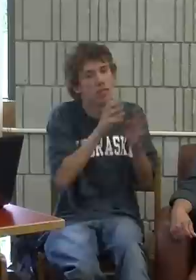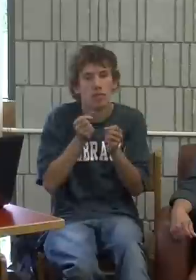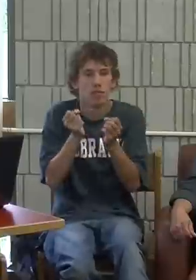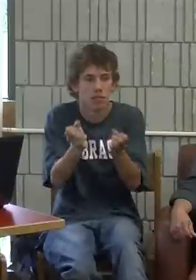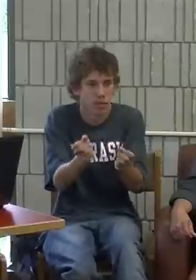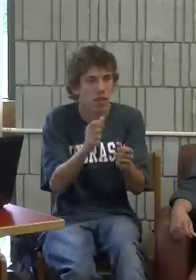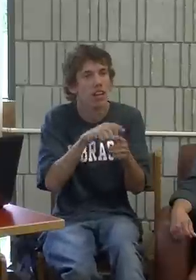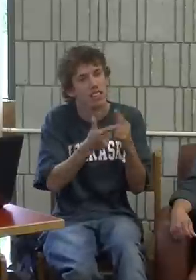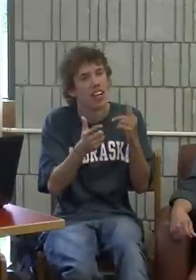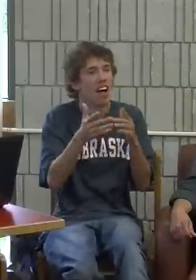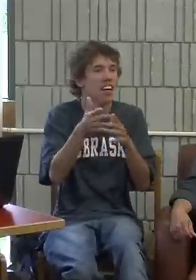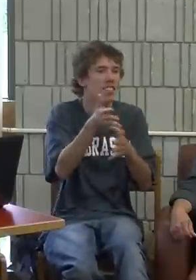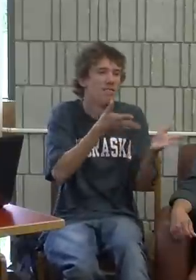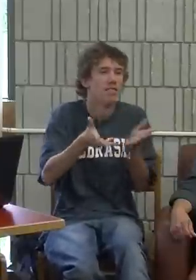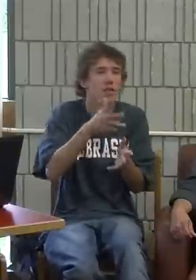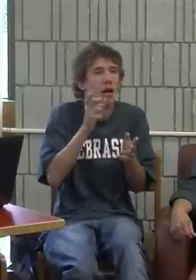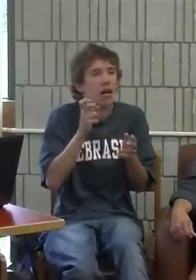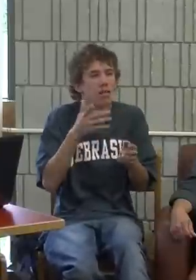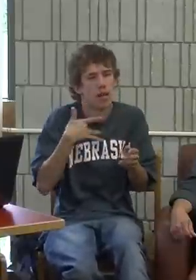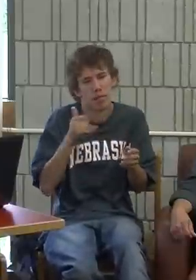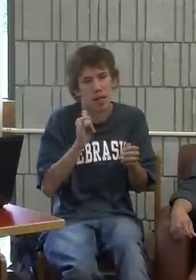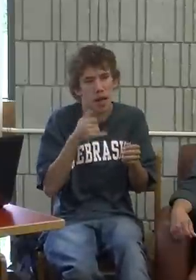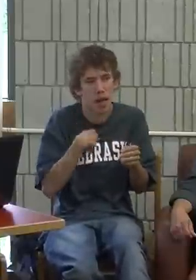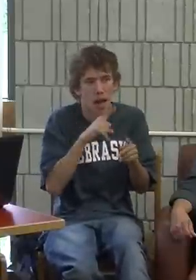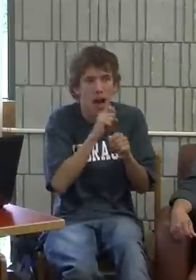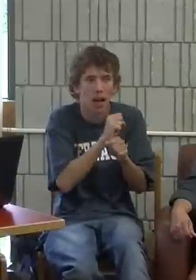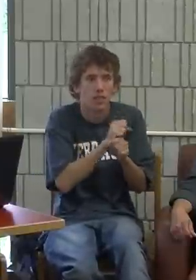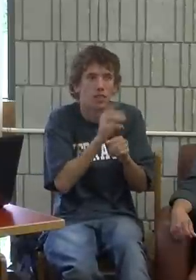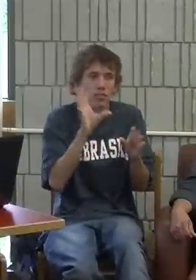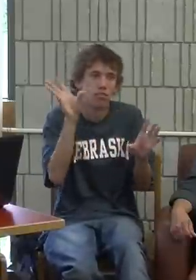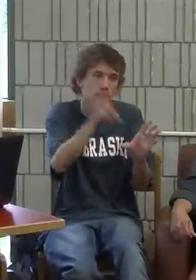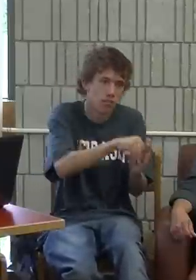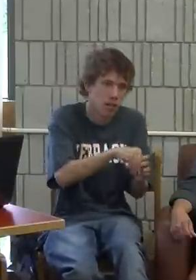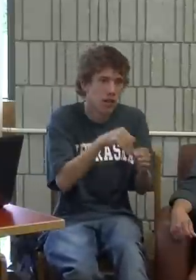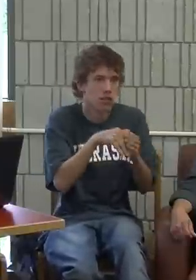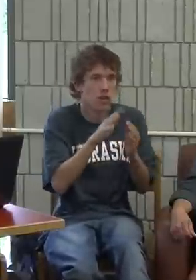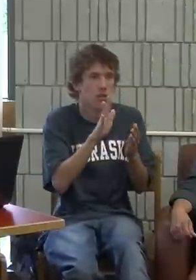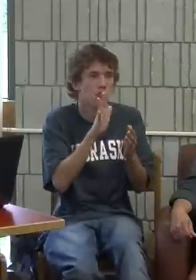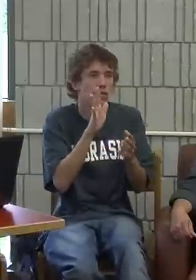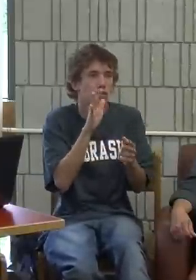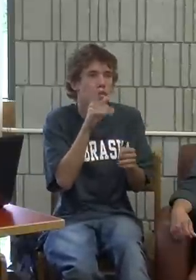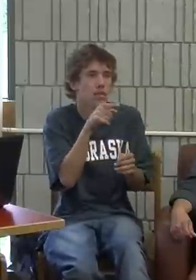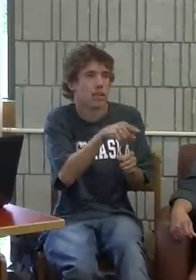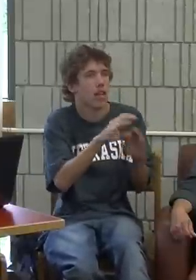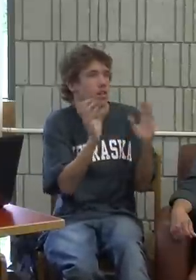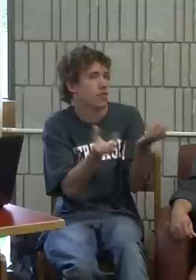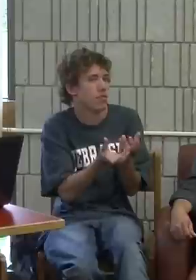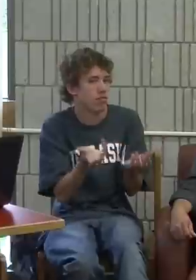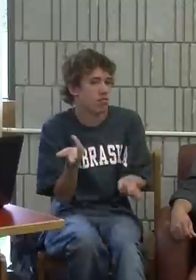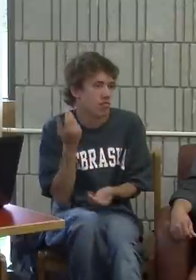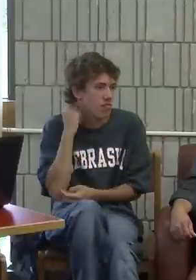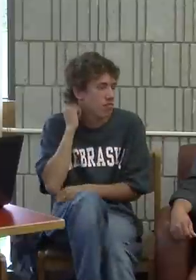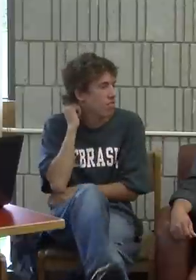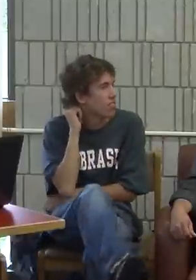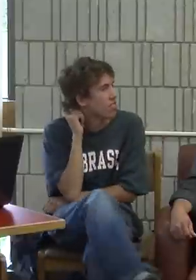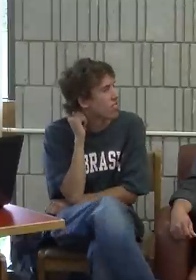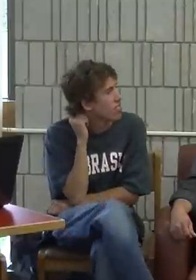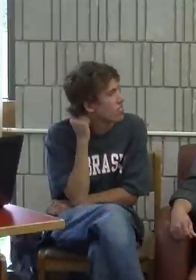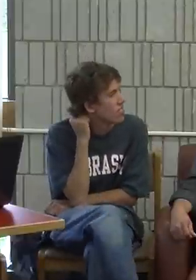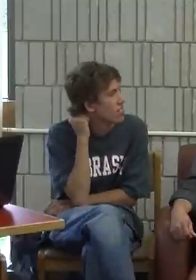me, or the other way around, get my message and speak it to the teacher. I've known that a teacher, I've seen that a teacher that participates and